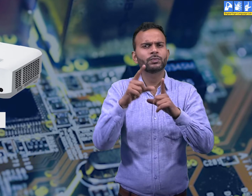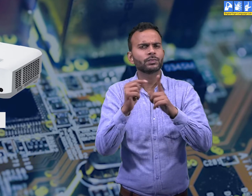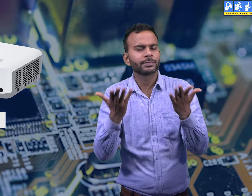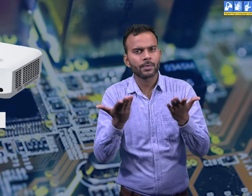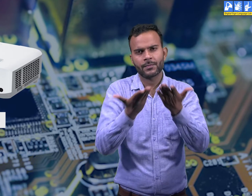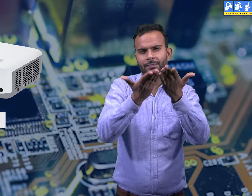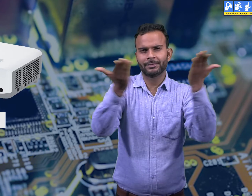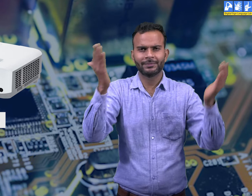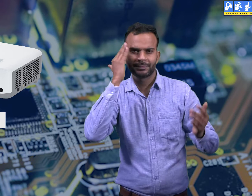Projector